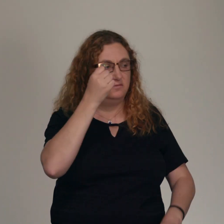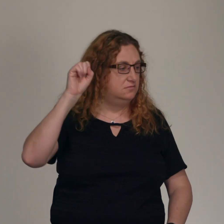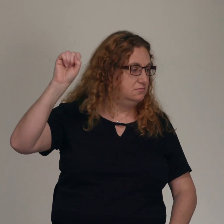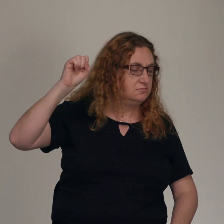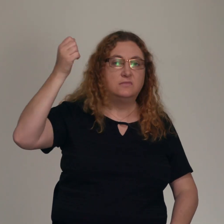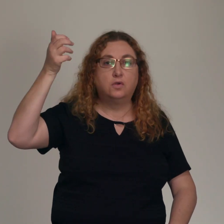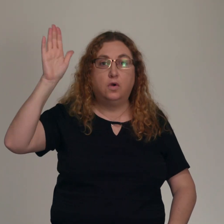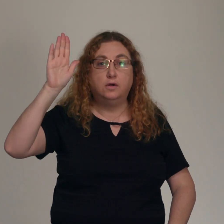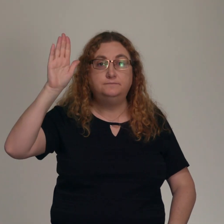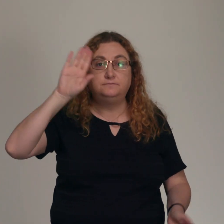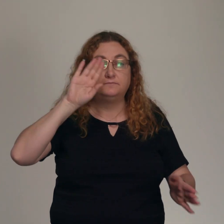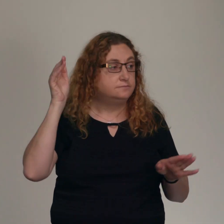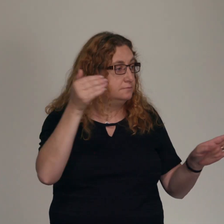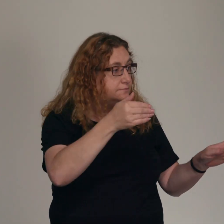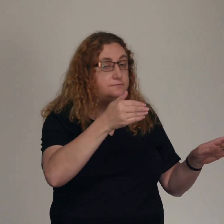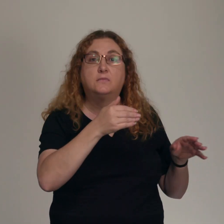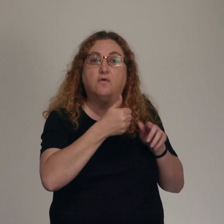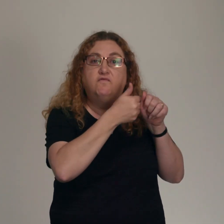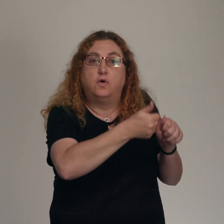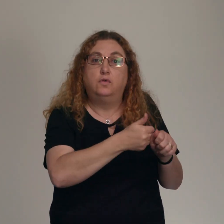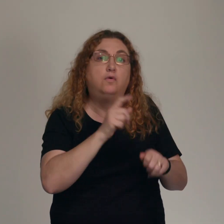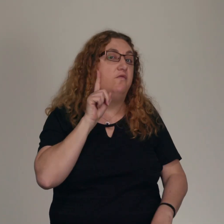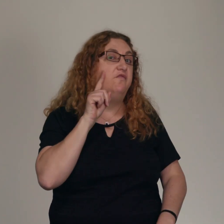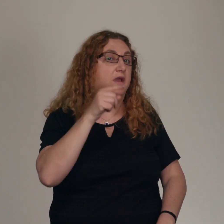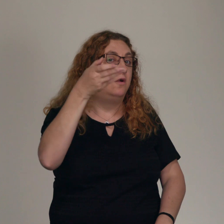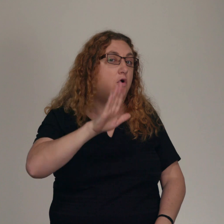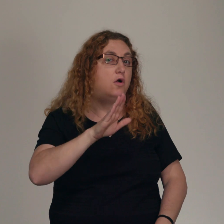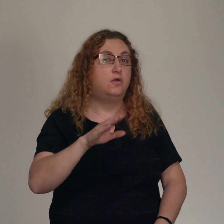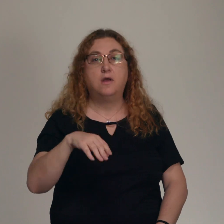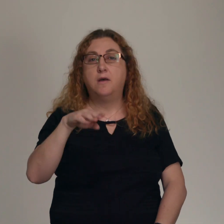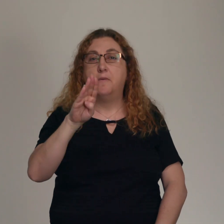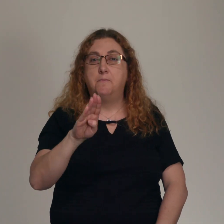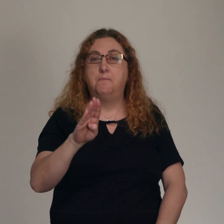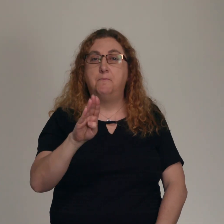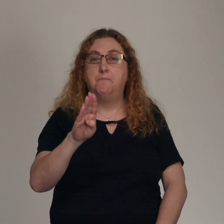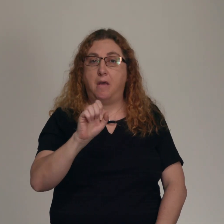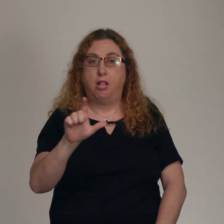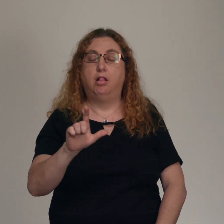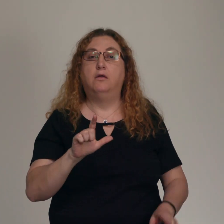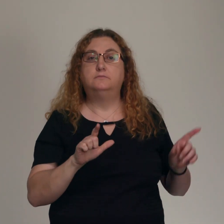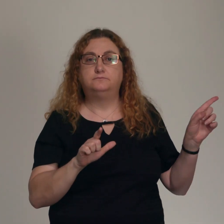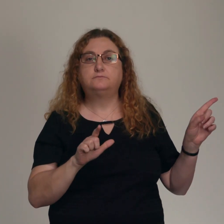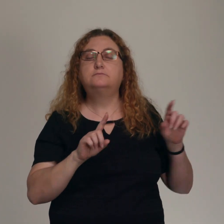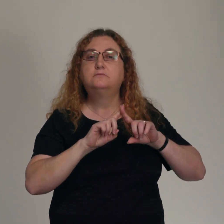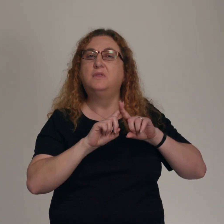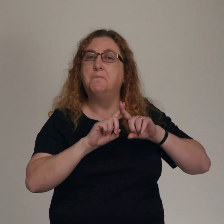God of the land called Baal. And Elijah had all kinds of really great moments, but the pinnacle of his public ministry